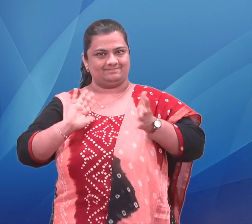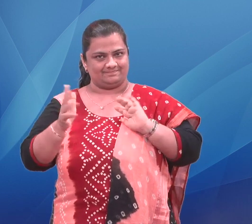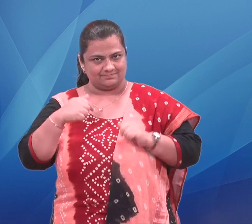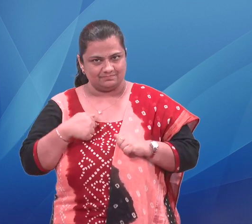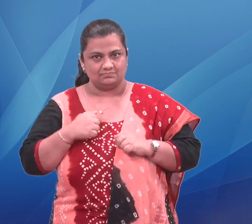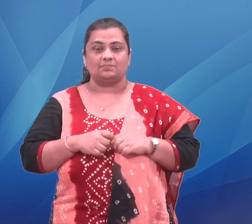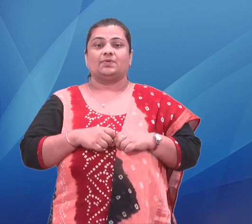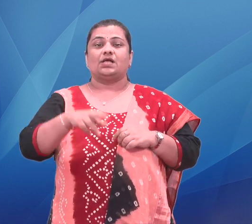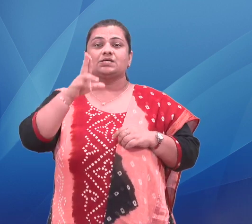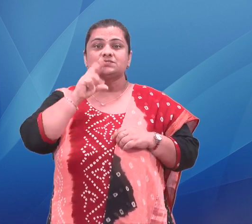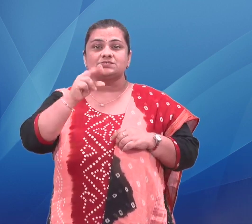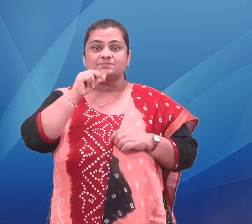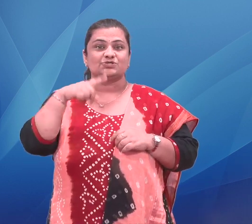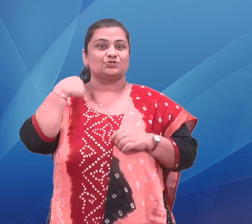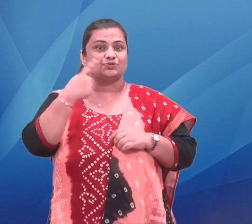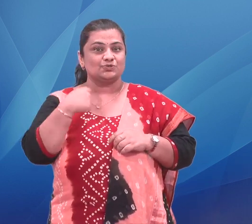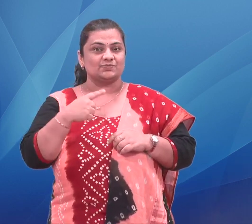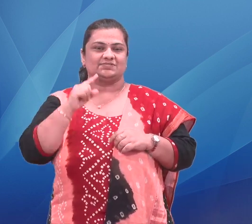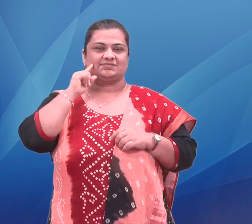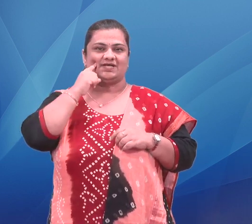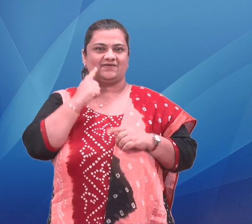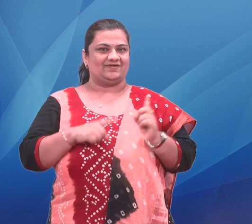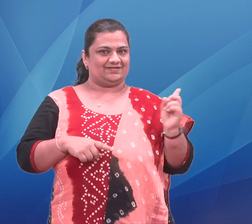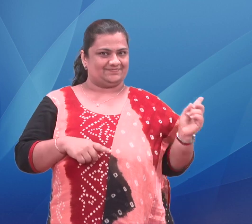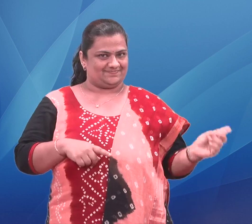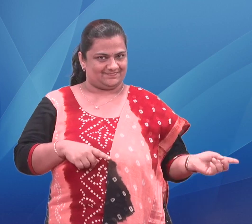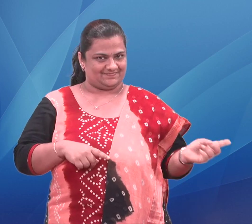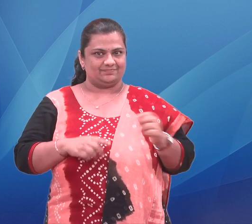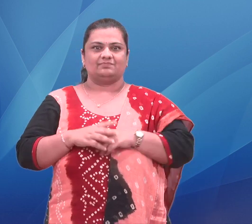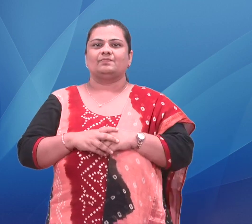along with Ms. Sylvie Maximena, Niche Faculty. See you again next week. Thank you.